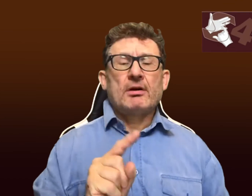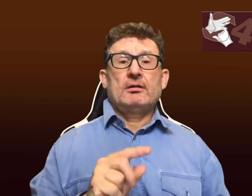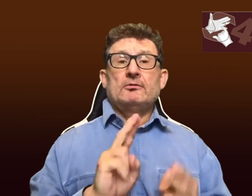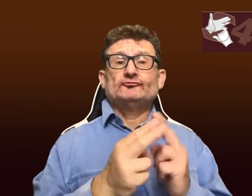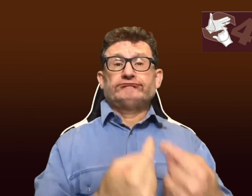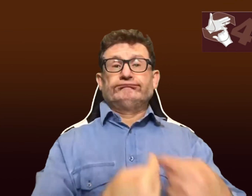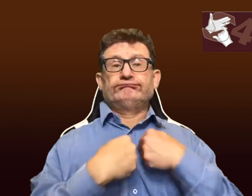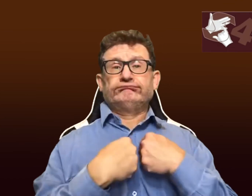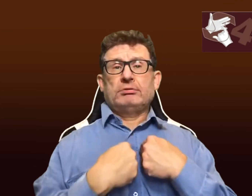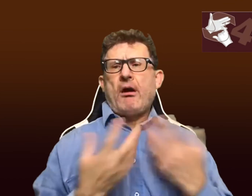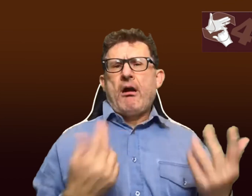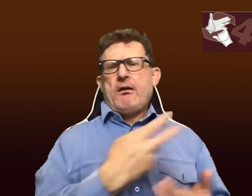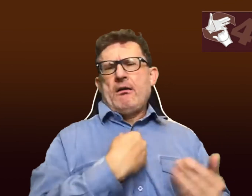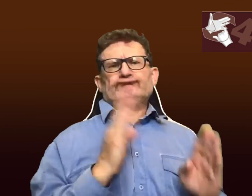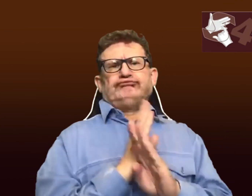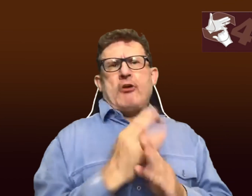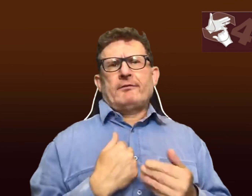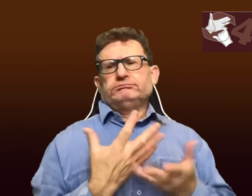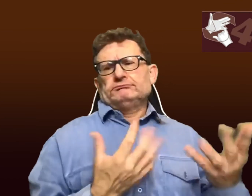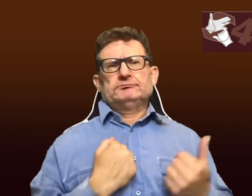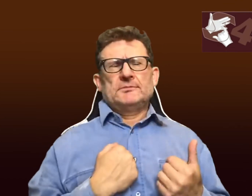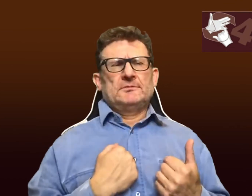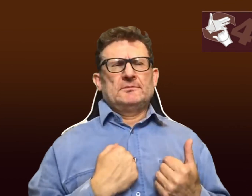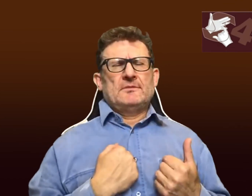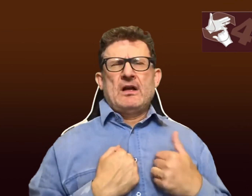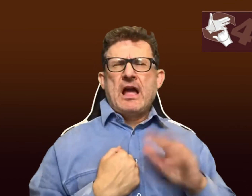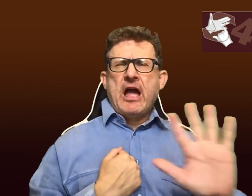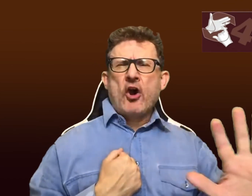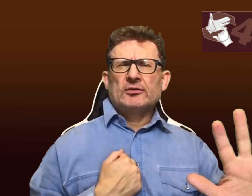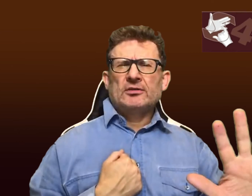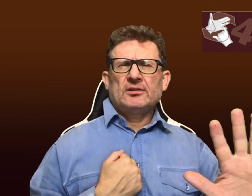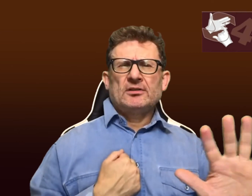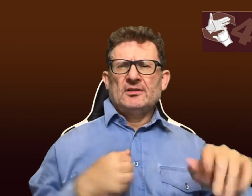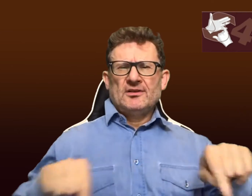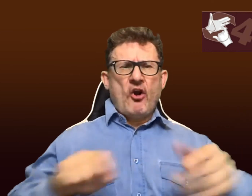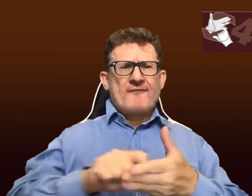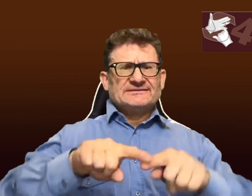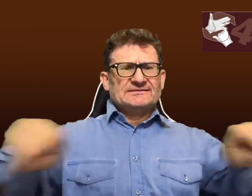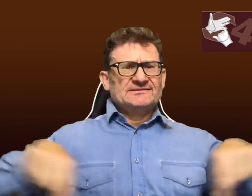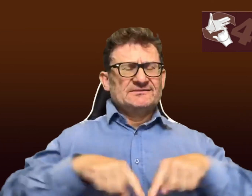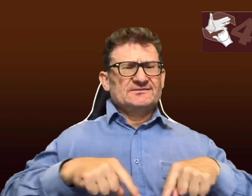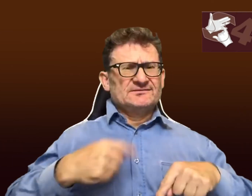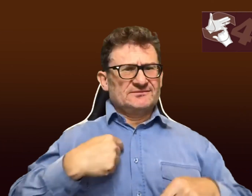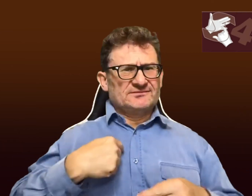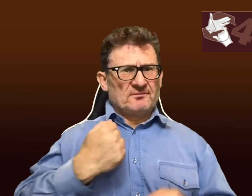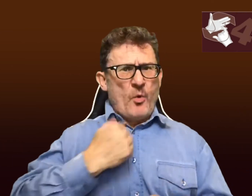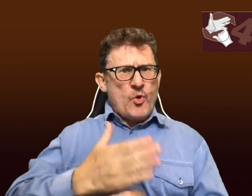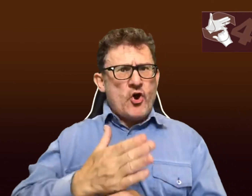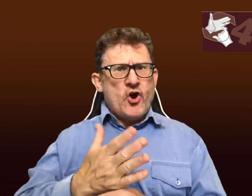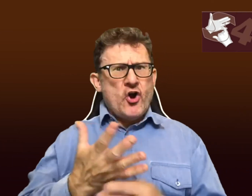happening there? And the interpreter had a go at me and said, oh no, we were having a private conversation. And I said, hang on, this is, this is my office.